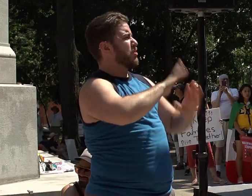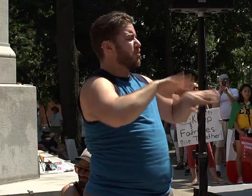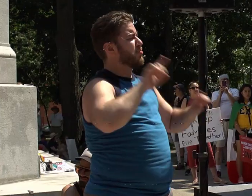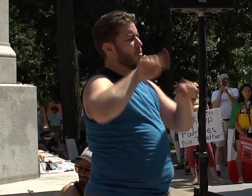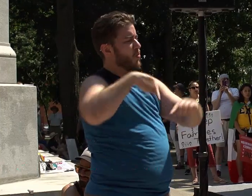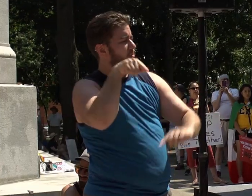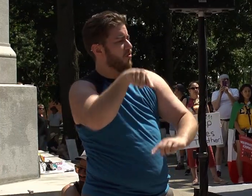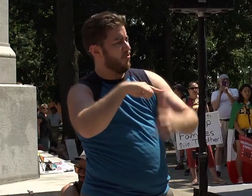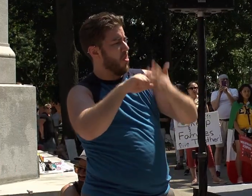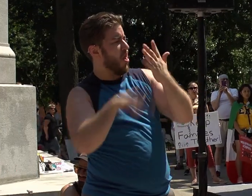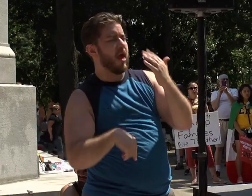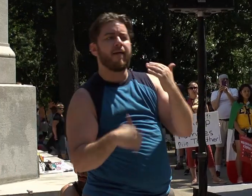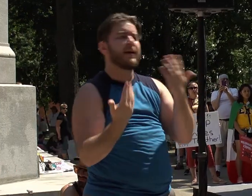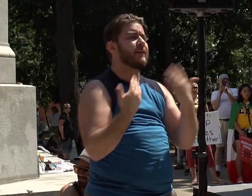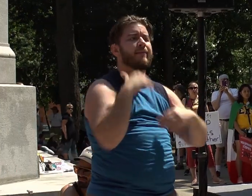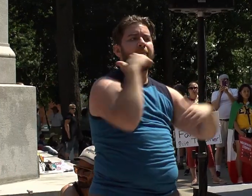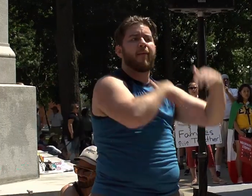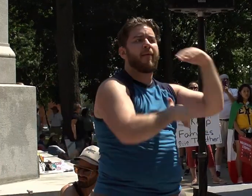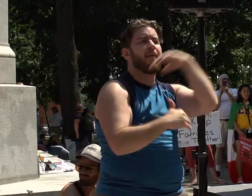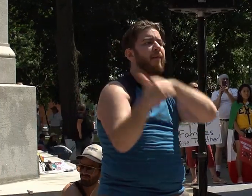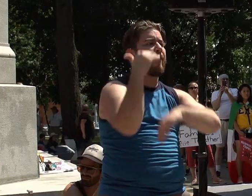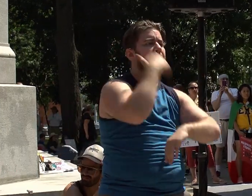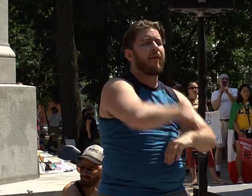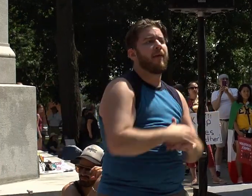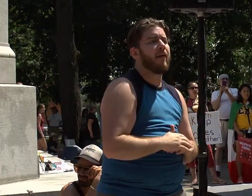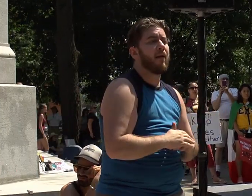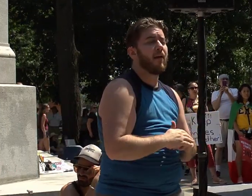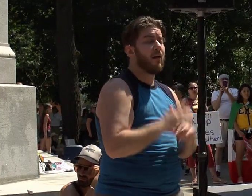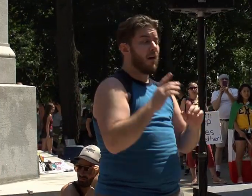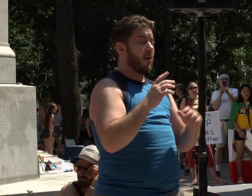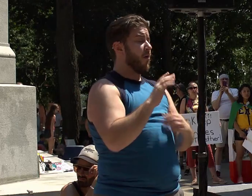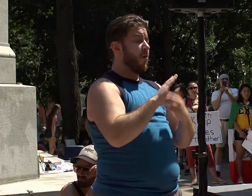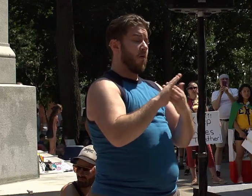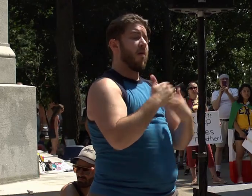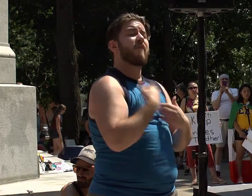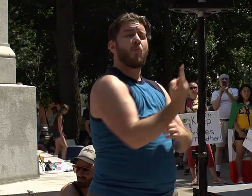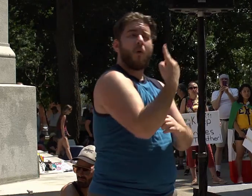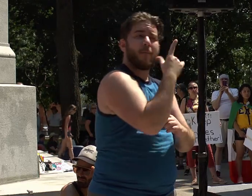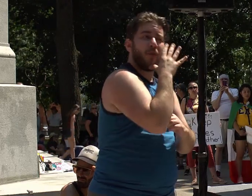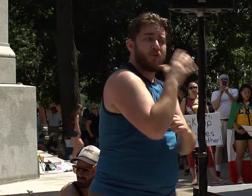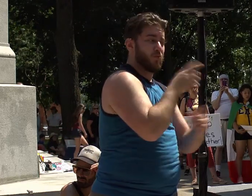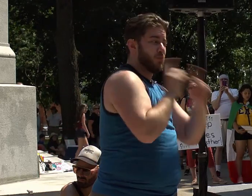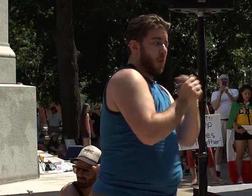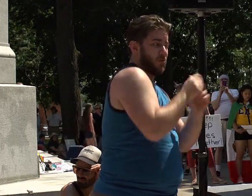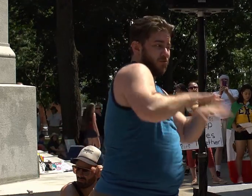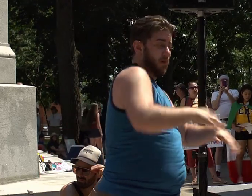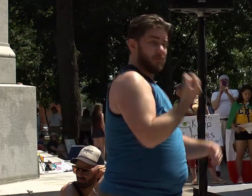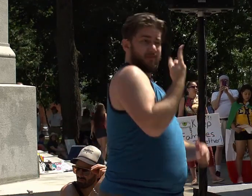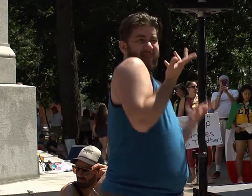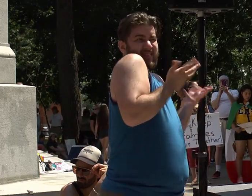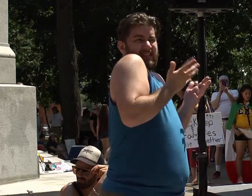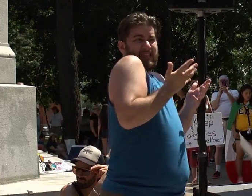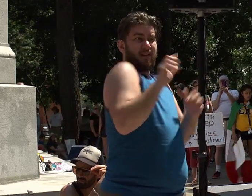being taken. In every case, except one, no mother had spoken to her child in the day since the separation. And in every